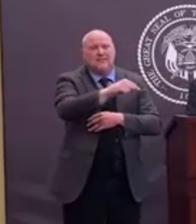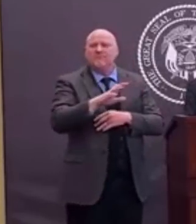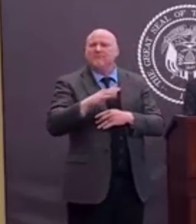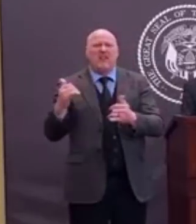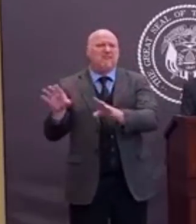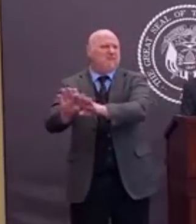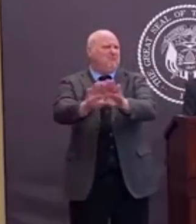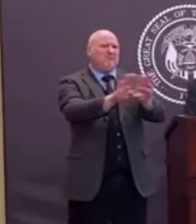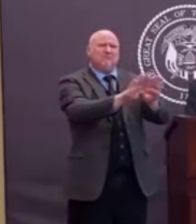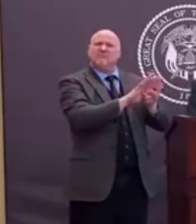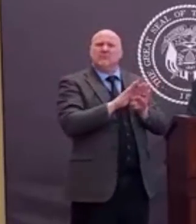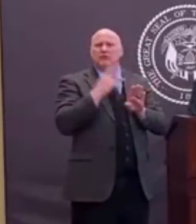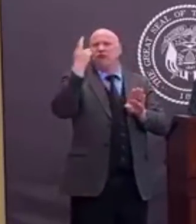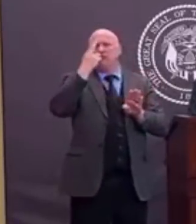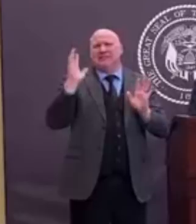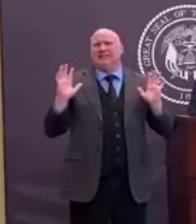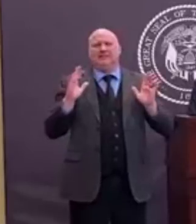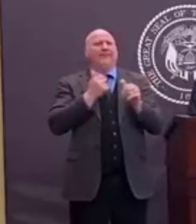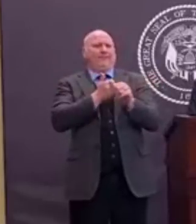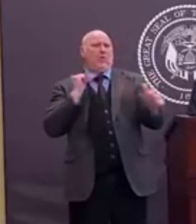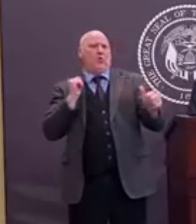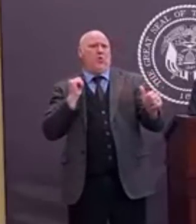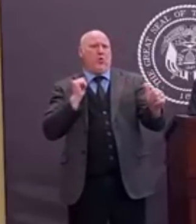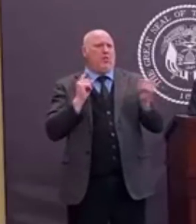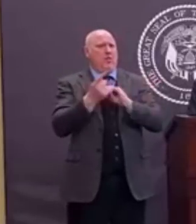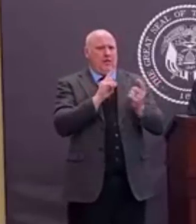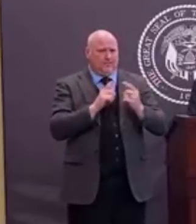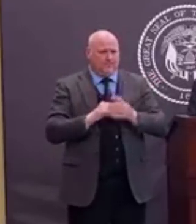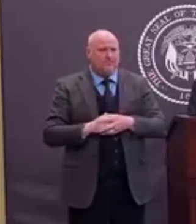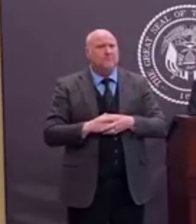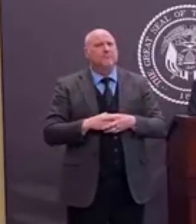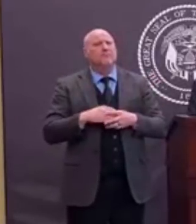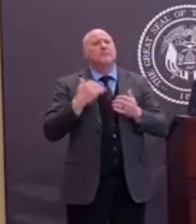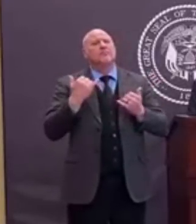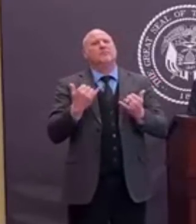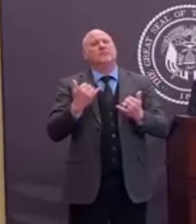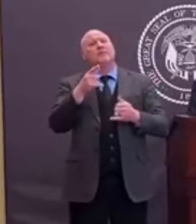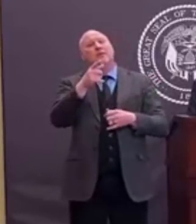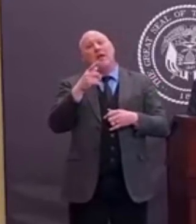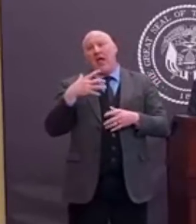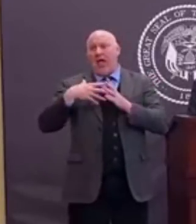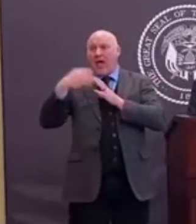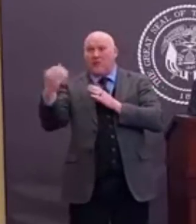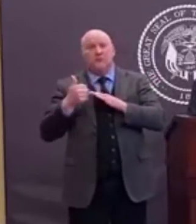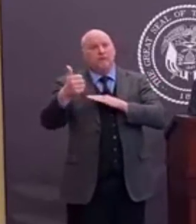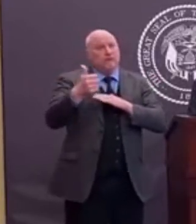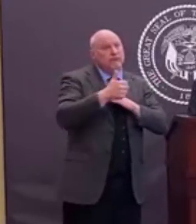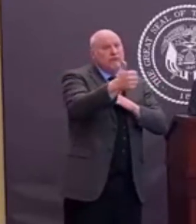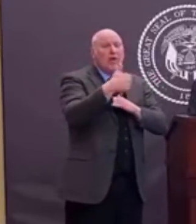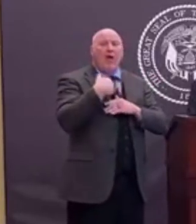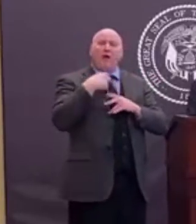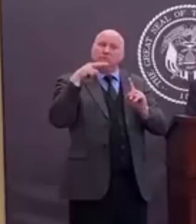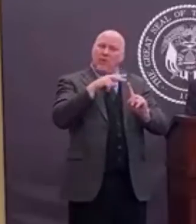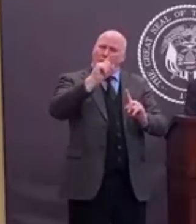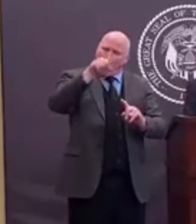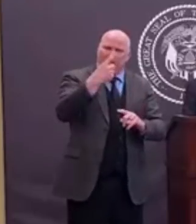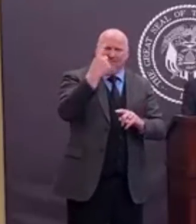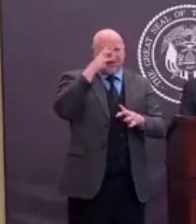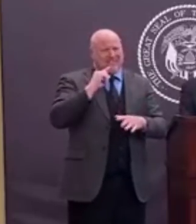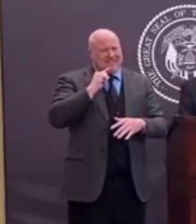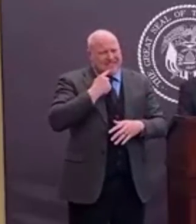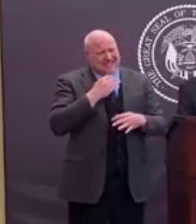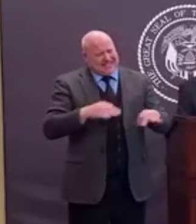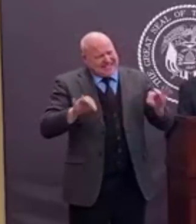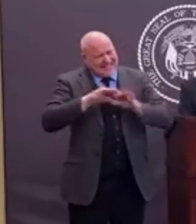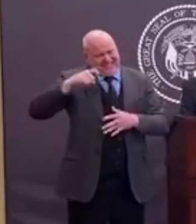Travel, we need to think in terms of only what we would consider essential travel. Again, the thought process is what